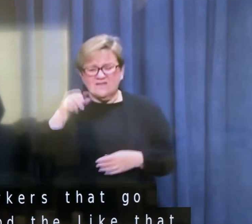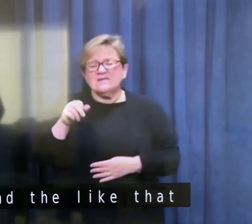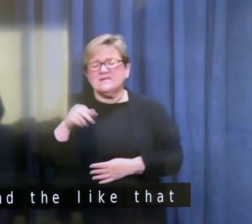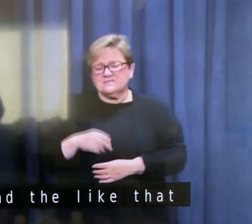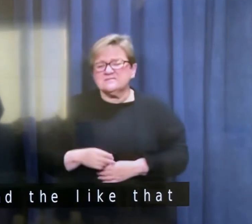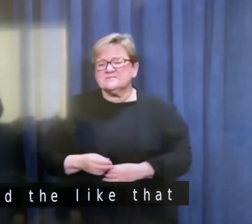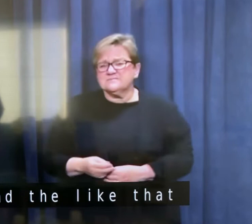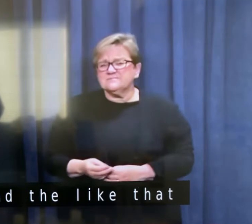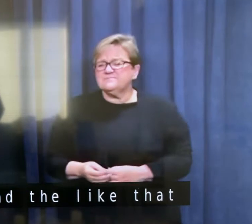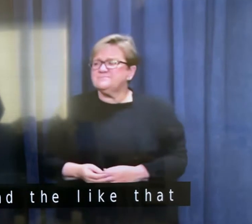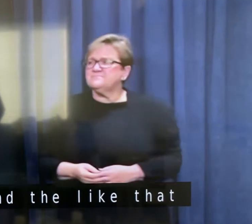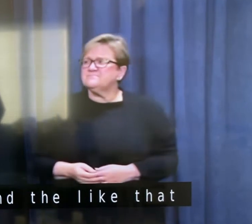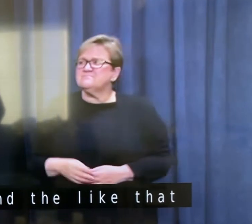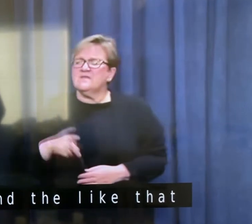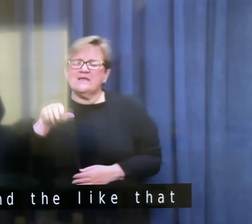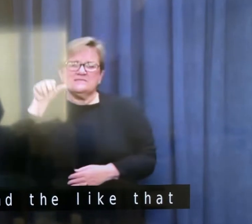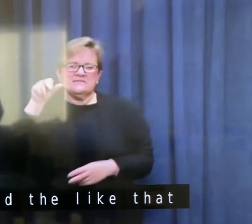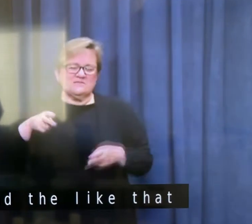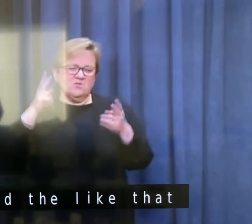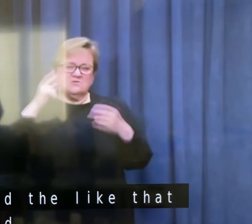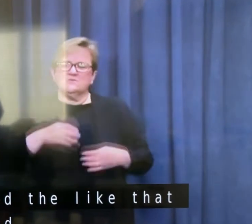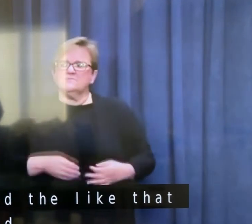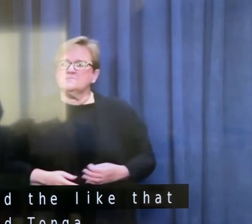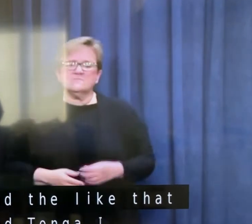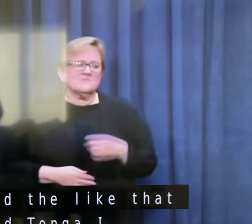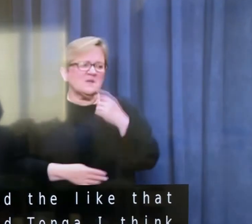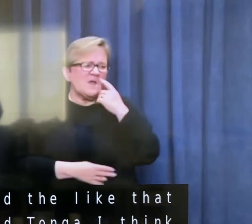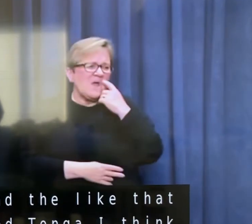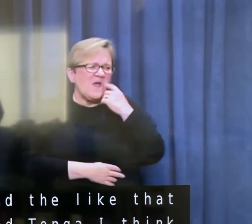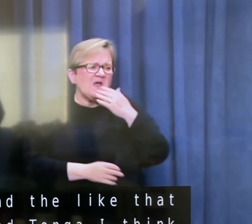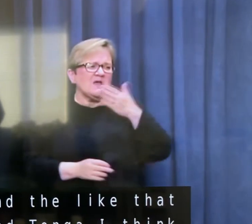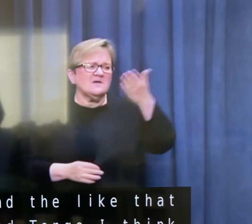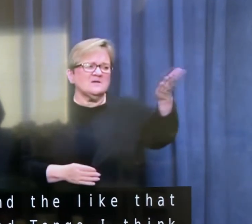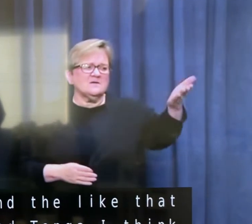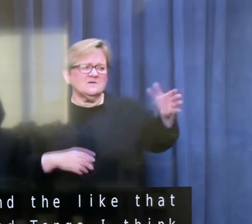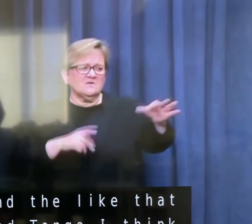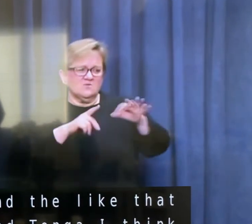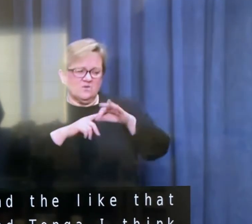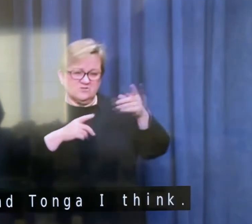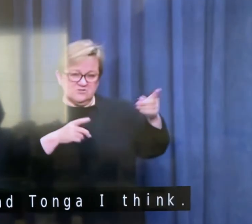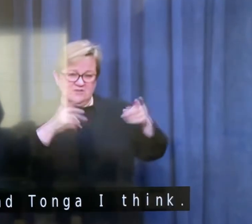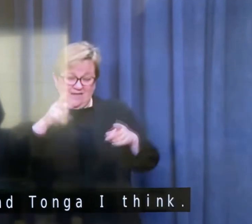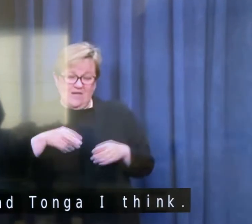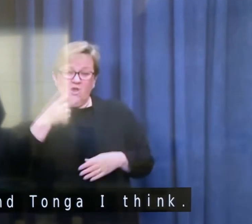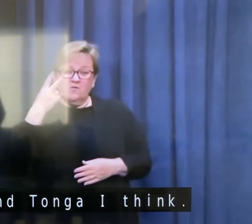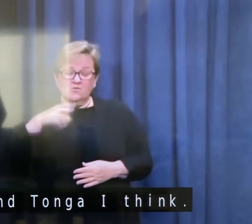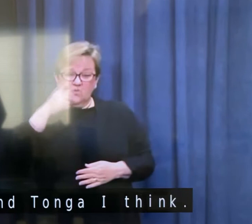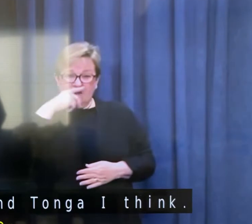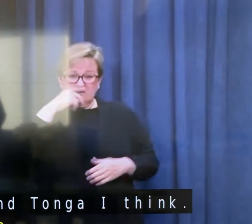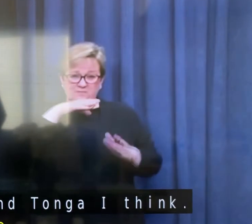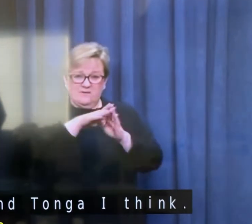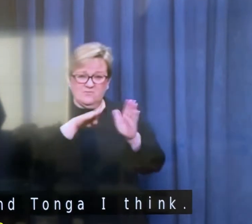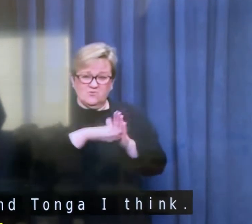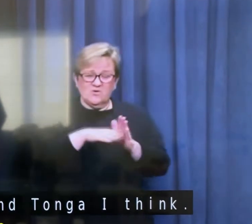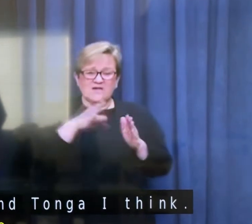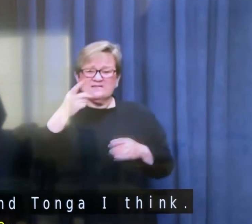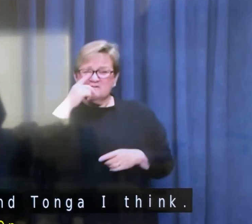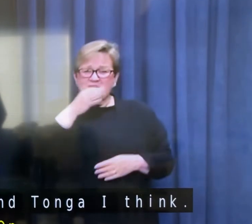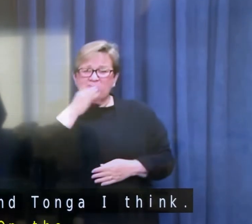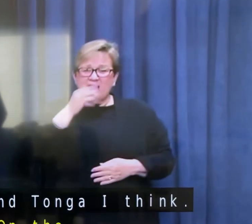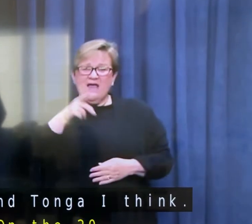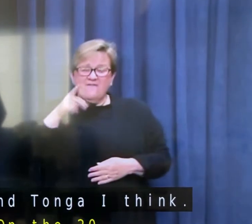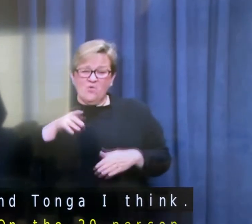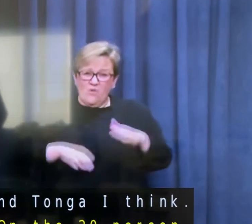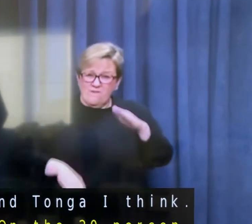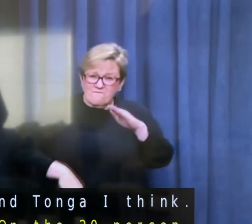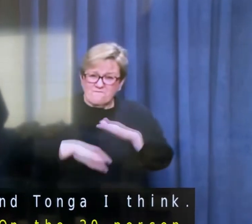And so that's six hotels. Just on the 20 person rule, some menus are asking, is that for